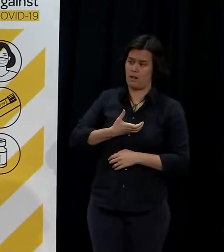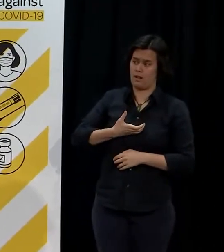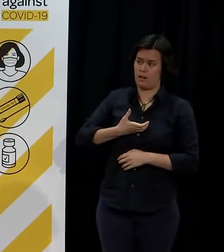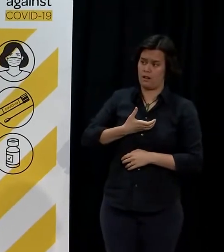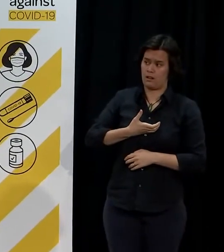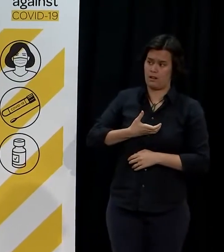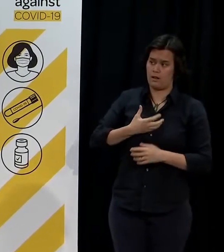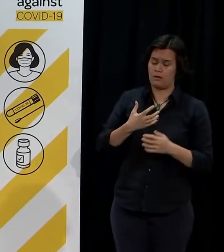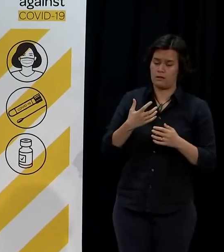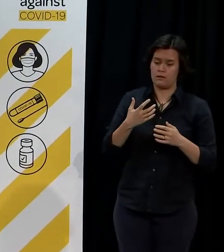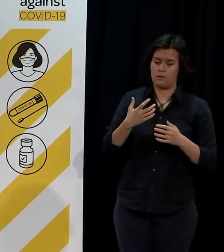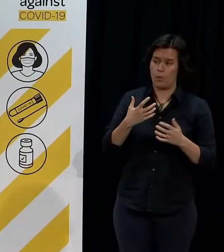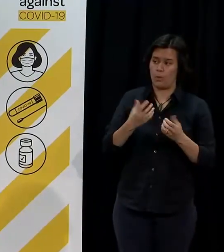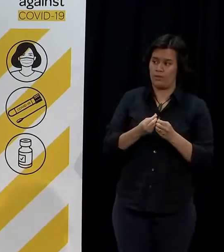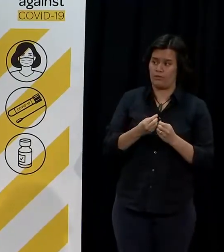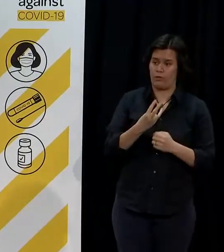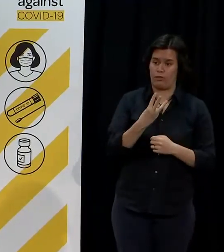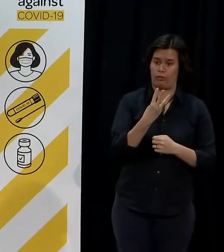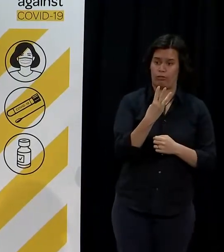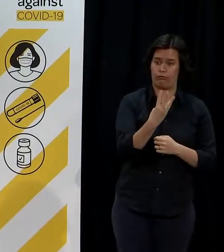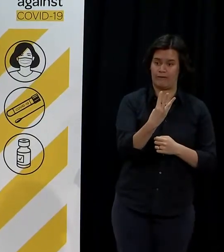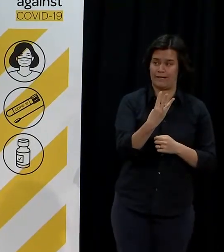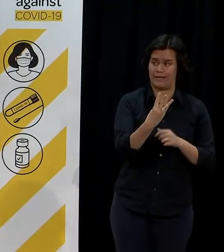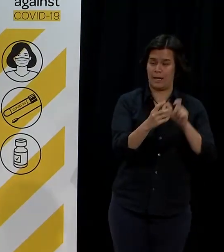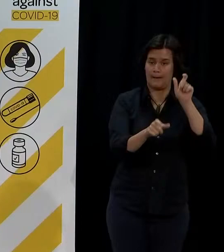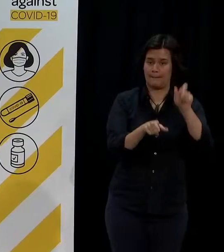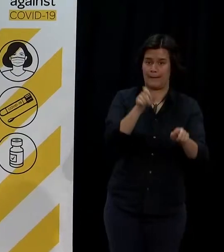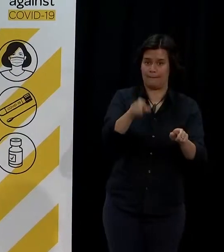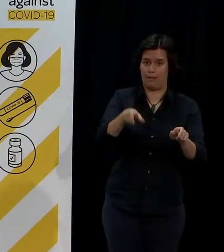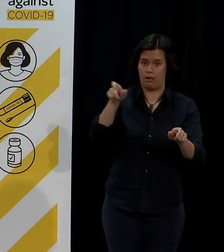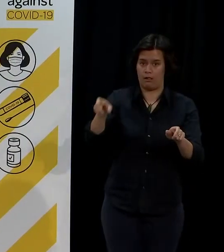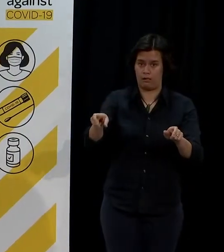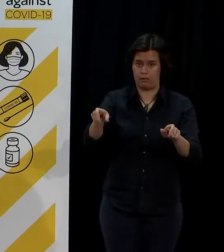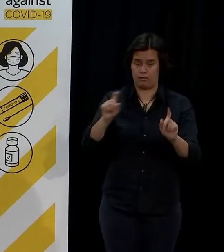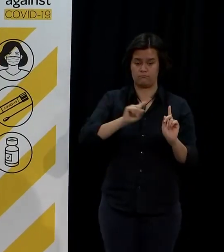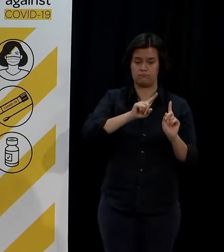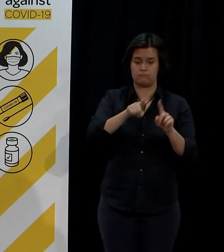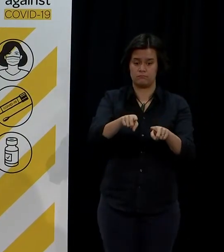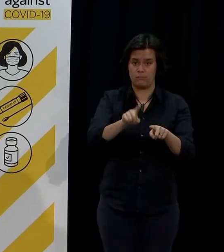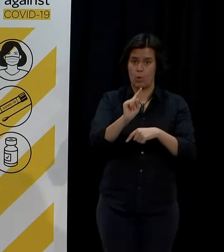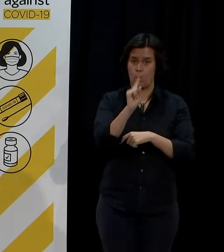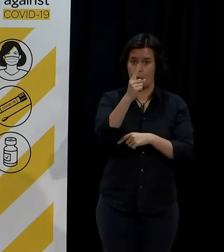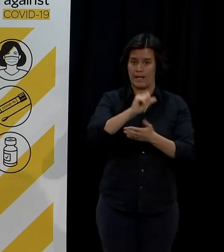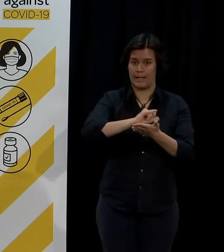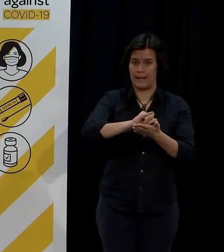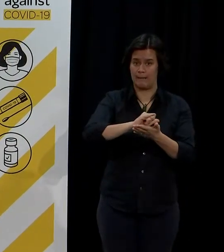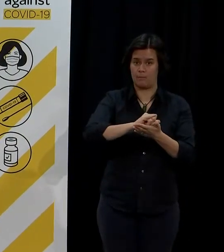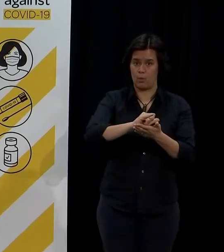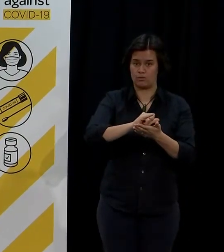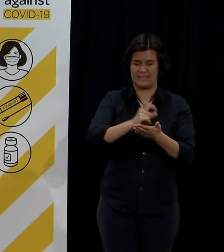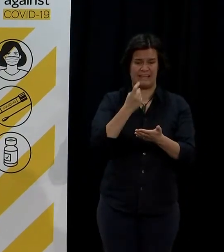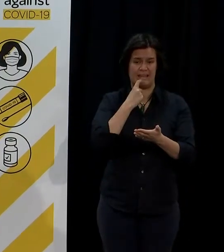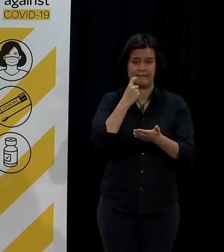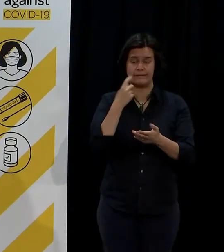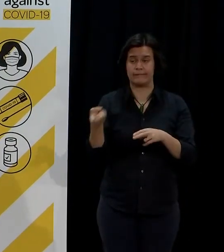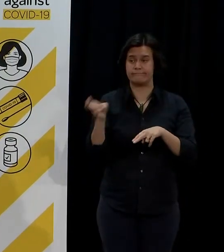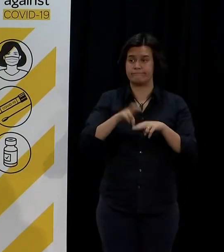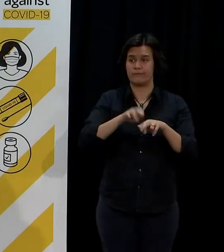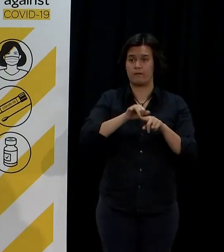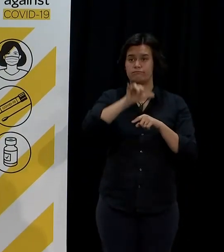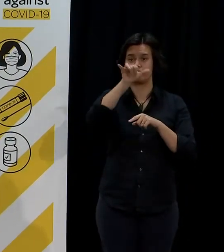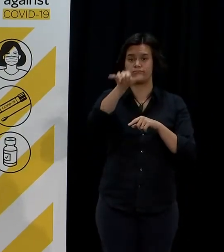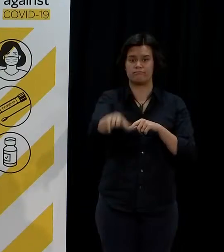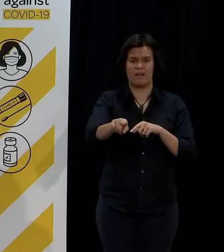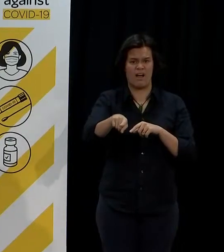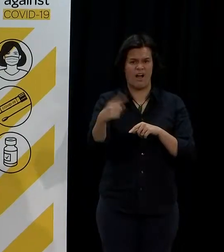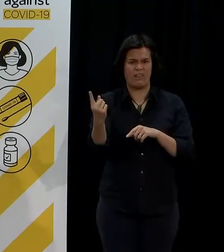free people, Stubb knows off, went to all the airport, are able to fly around the country during level four without any kind of accession? And are you totally comfortable